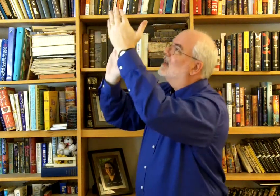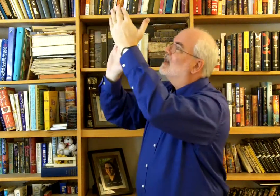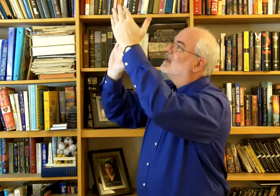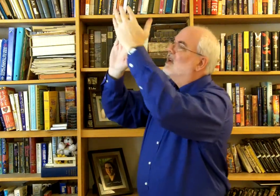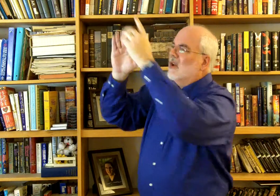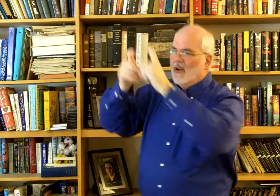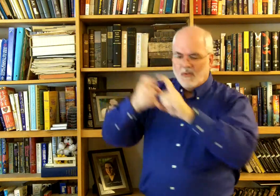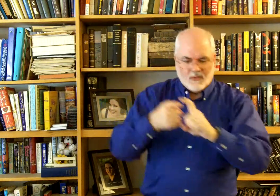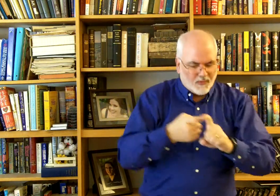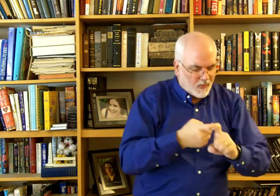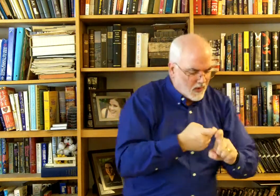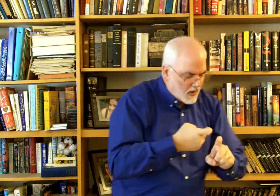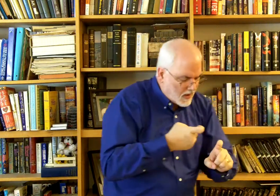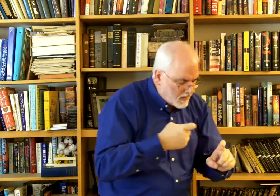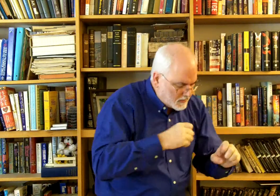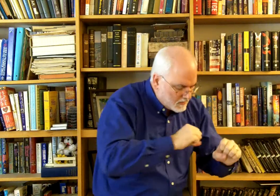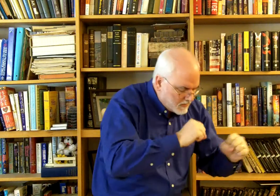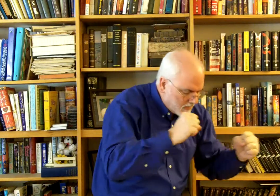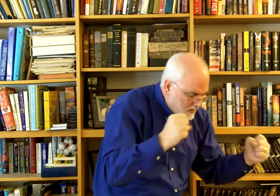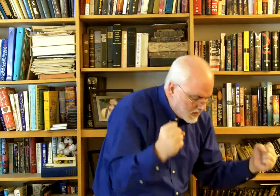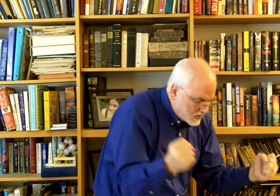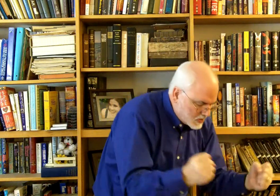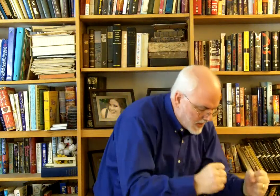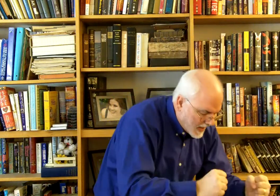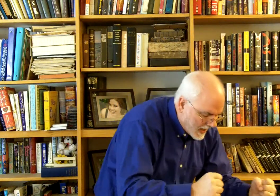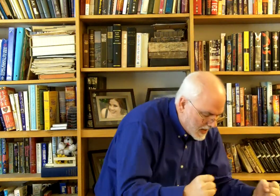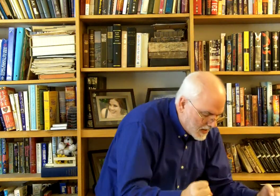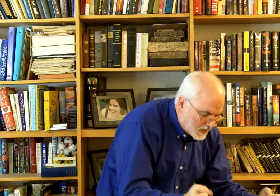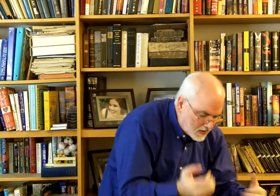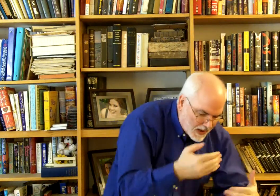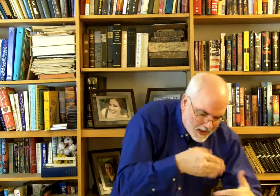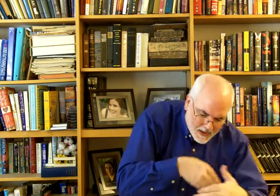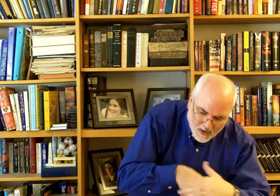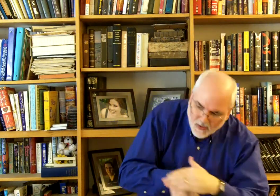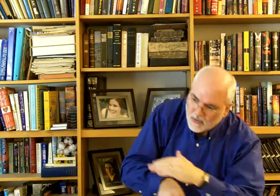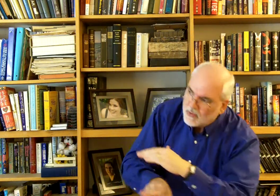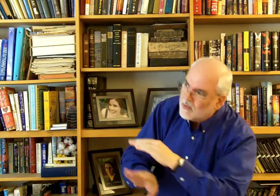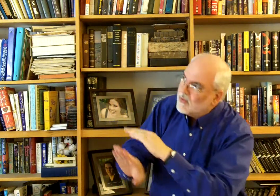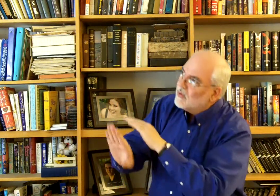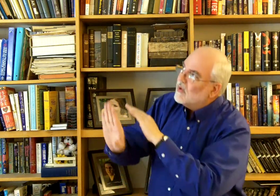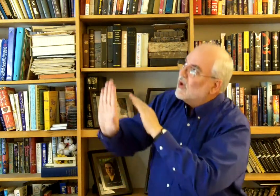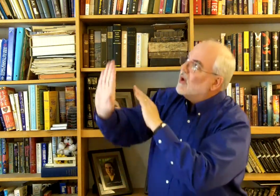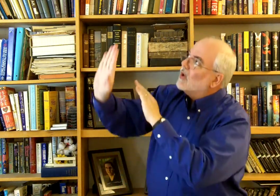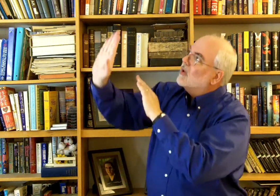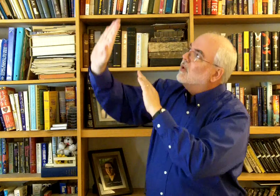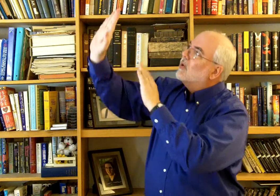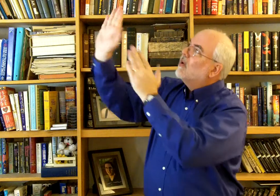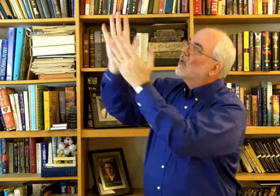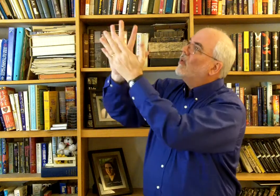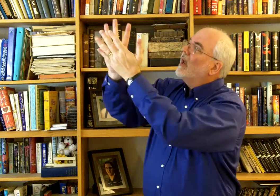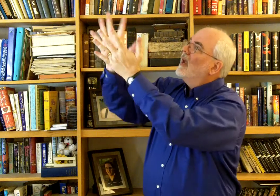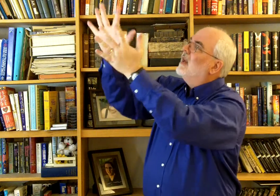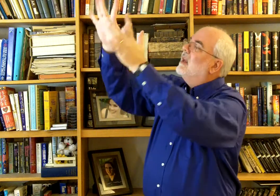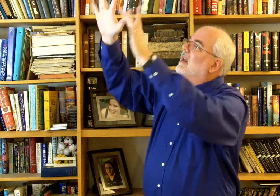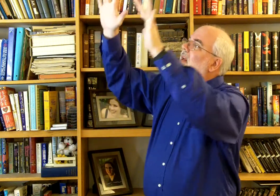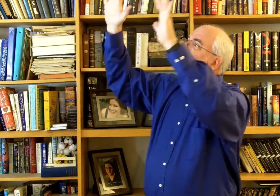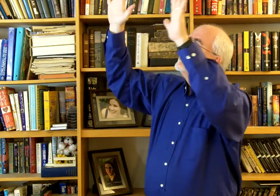From the shadow Into your radiance